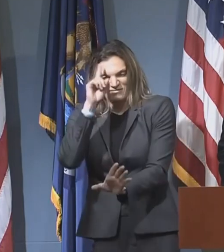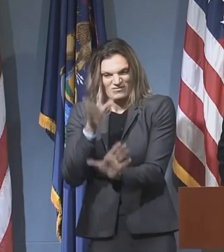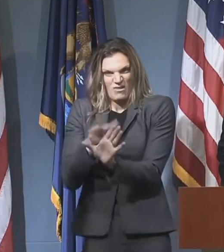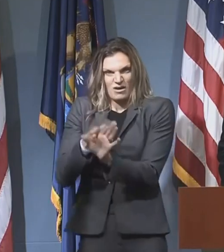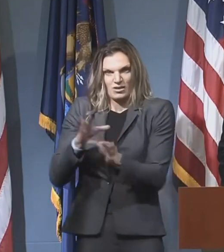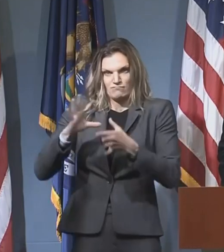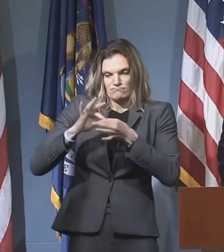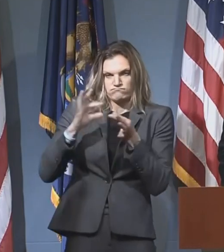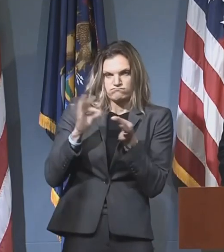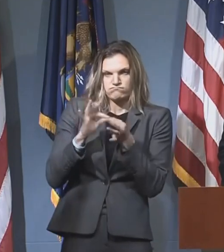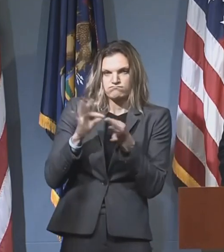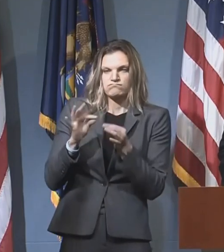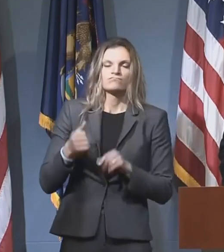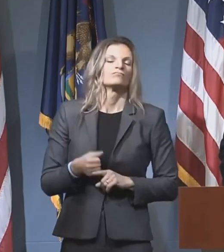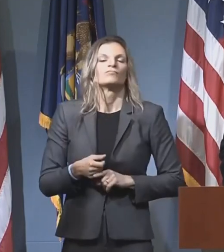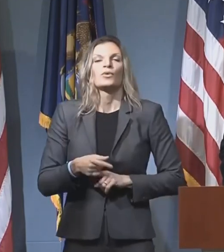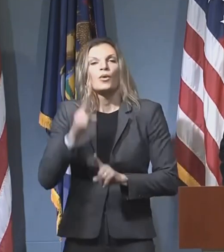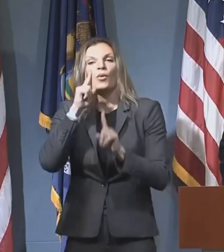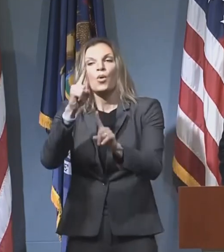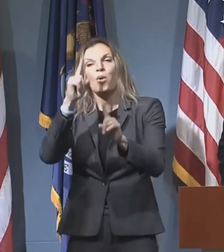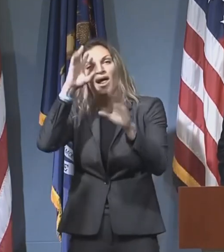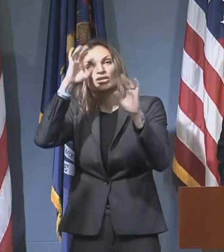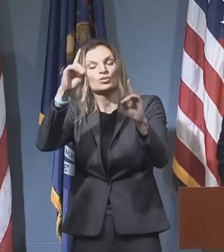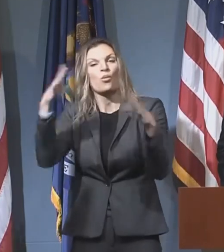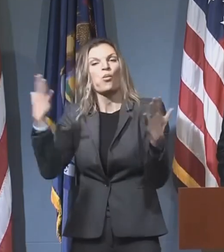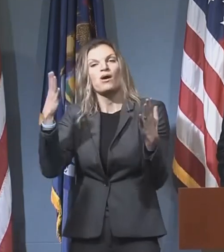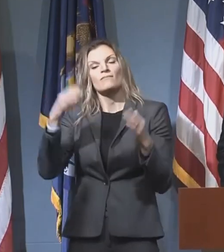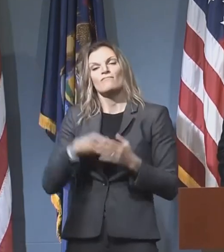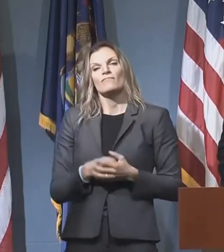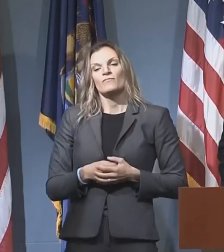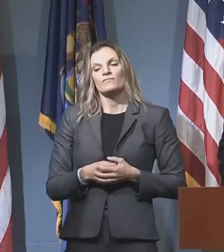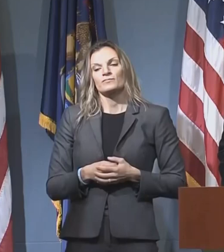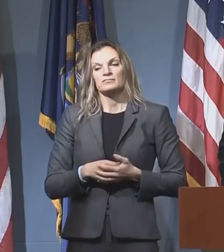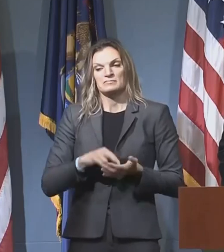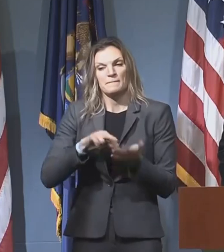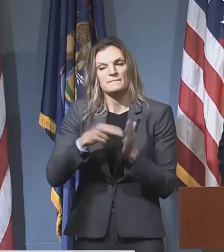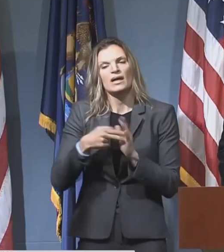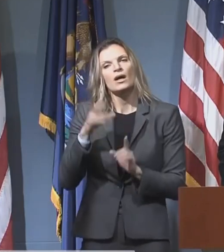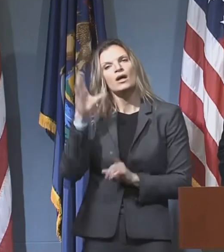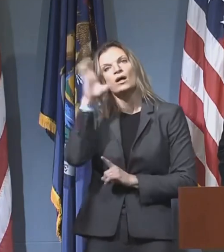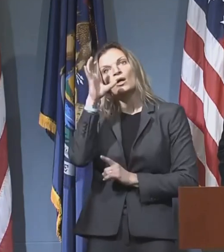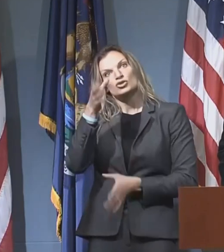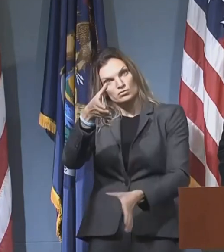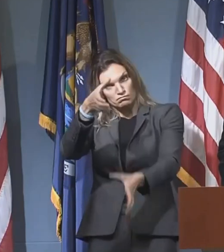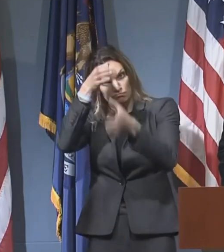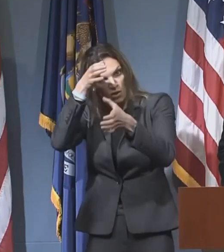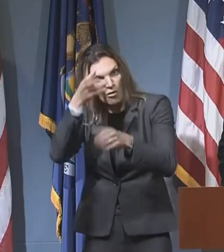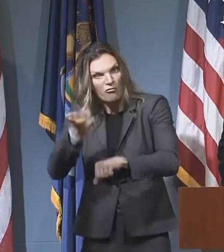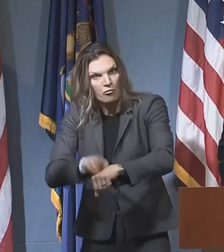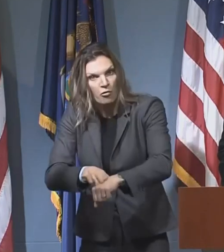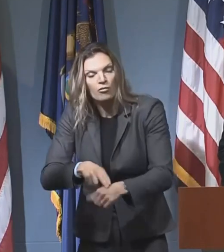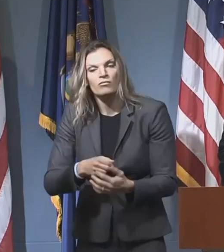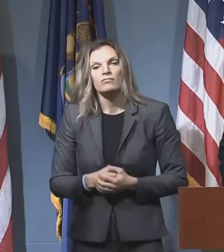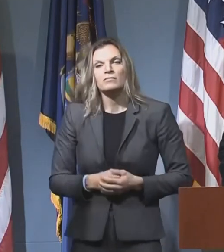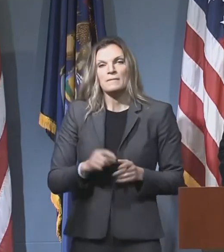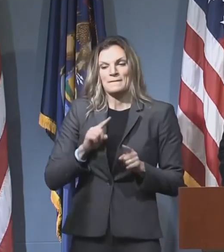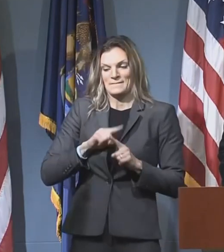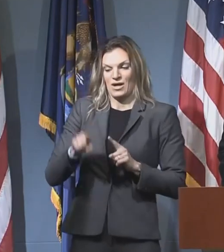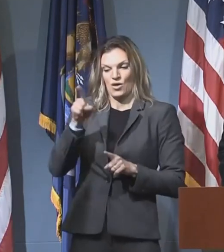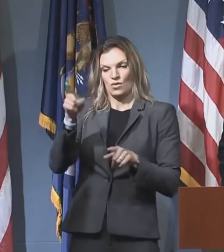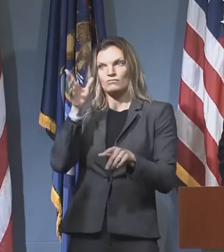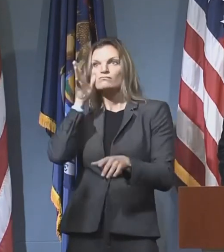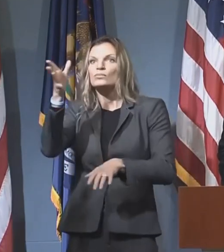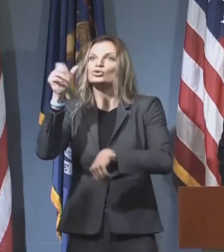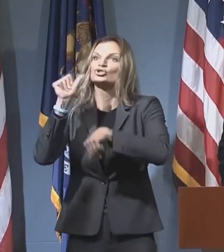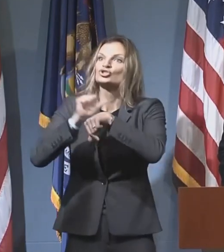Jean Pierre, who wrote, The goal of education is not merely to increase the amount of knowledge, but to create the possibilities for a person